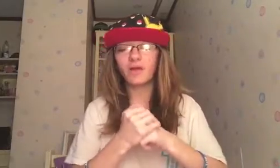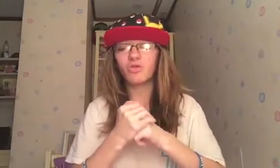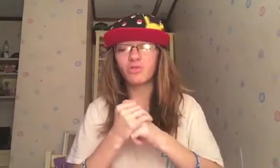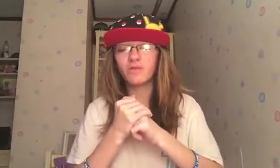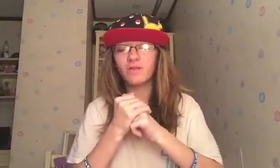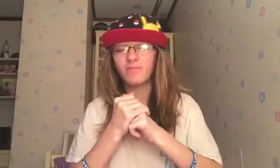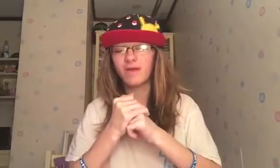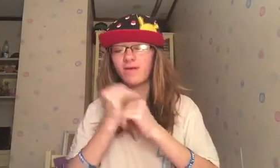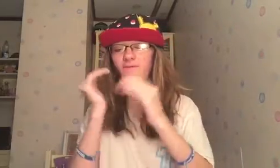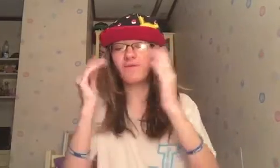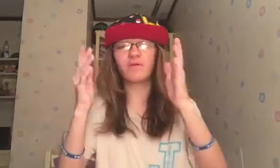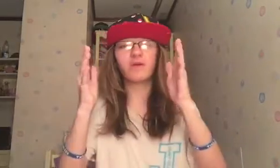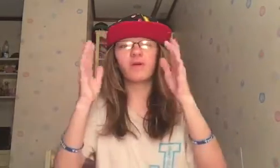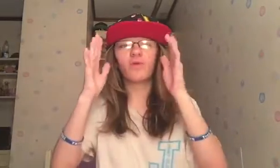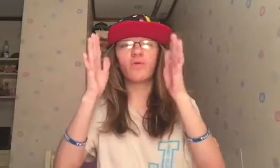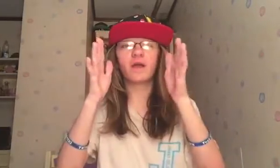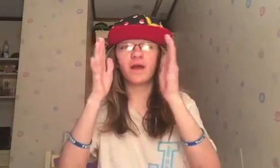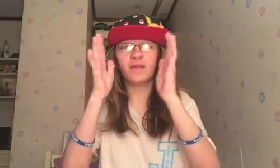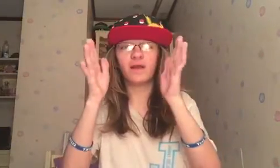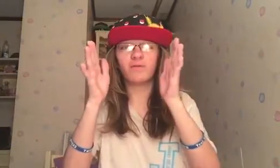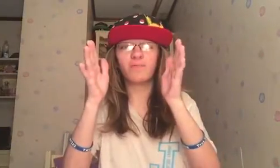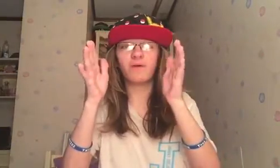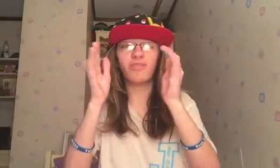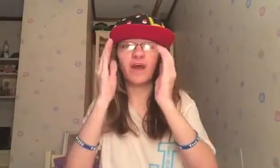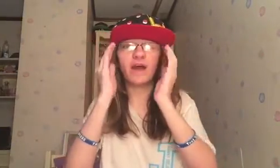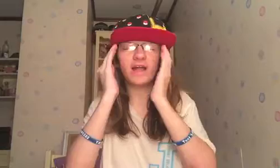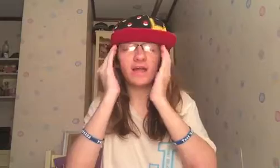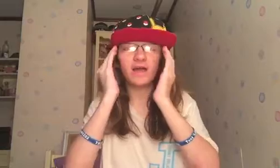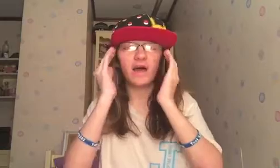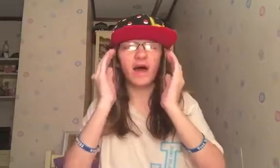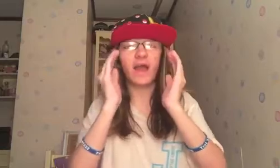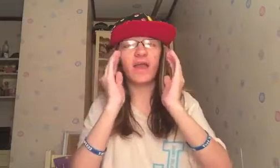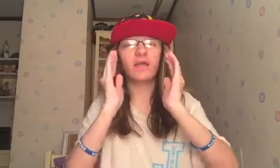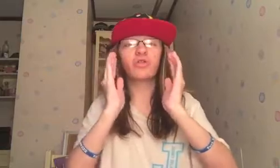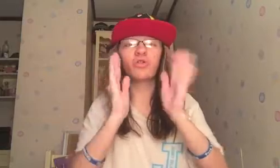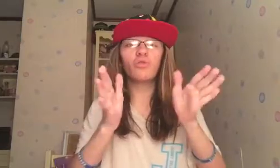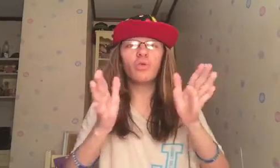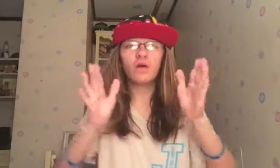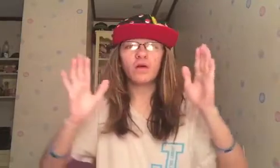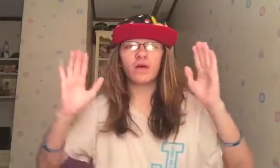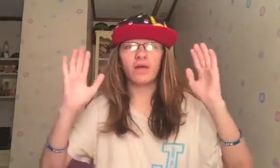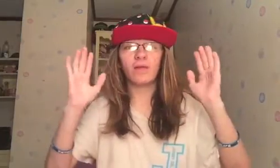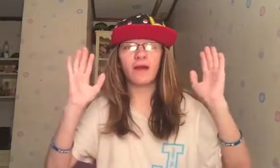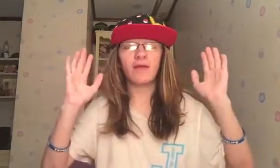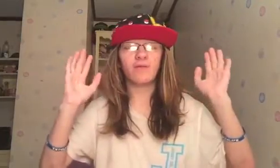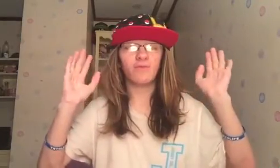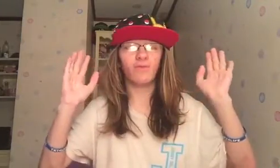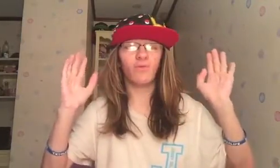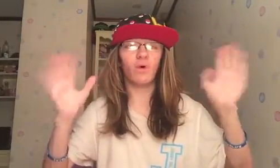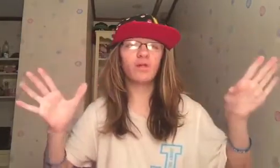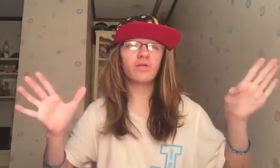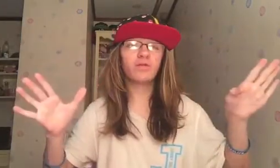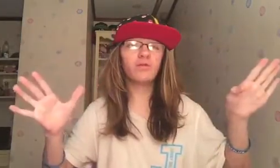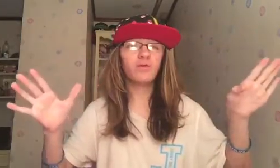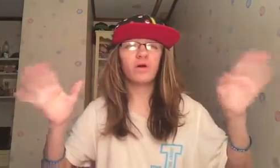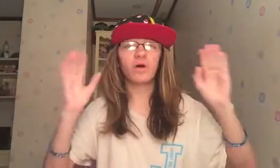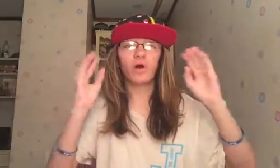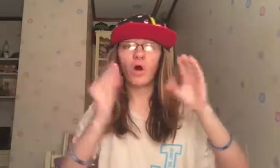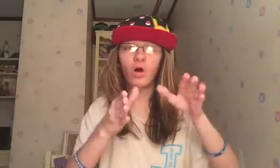I just wanted to make a very quick announcement that I do and I want to call